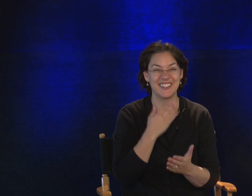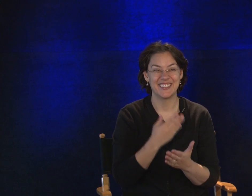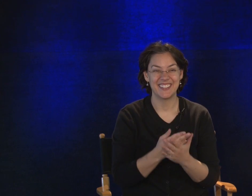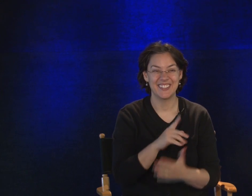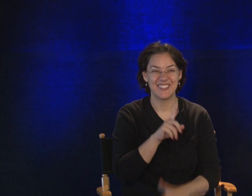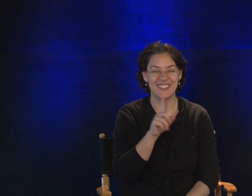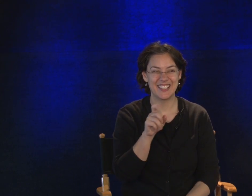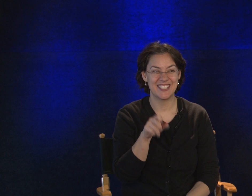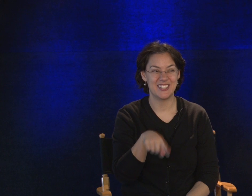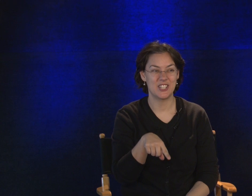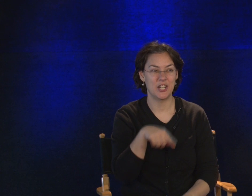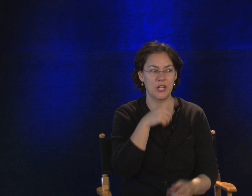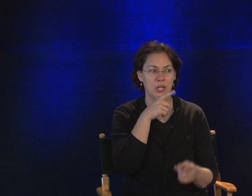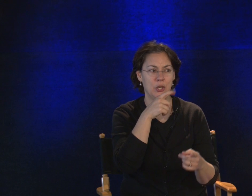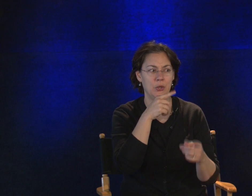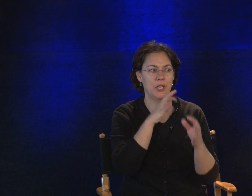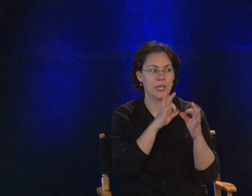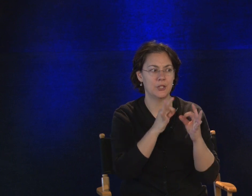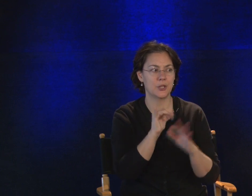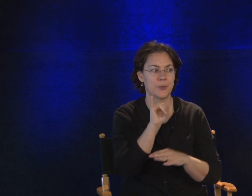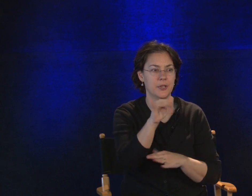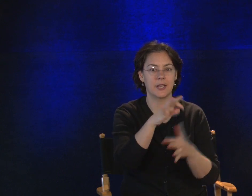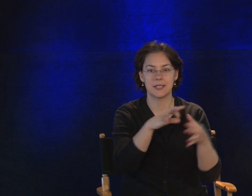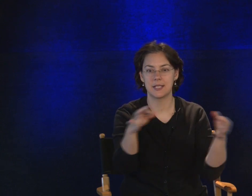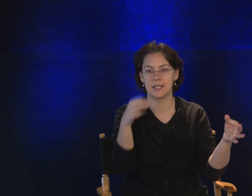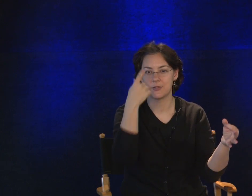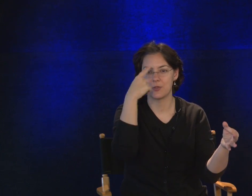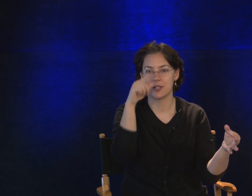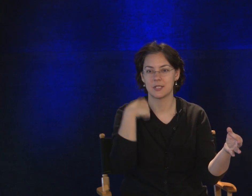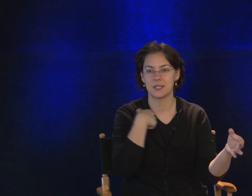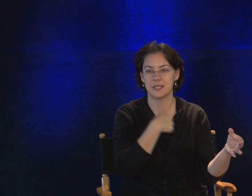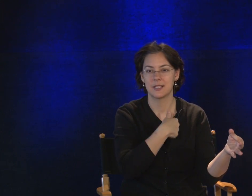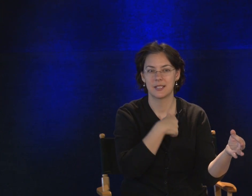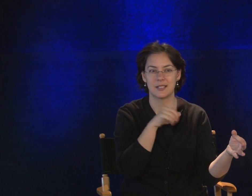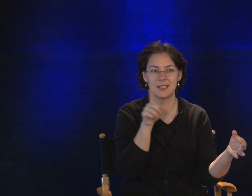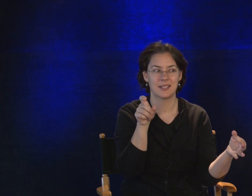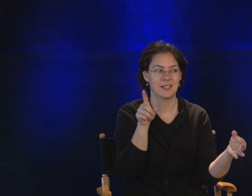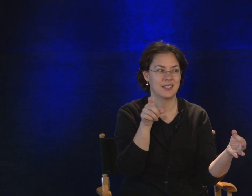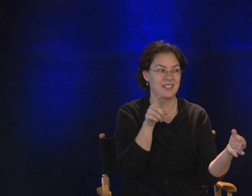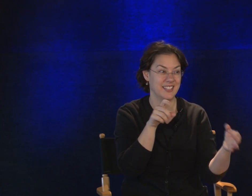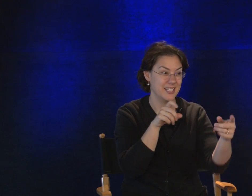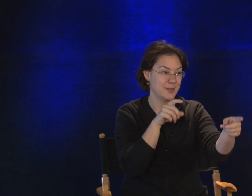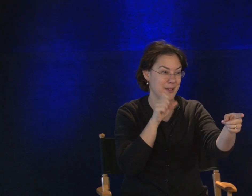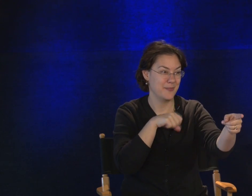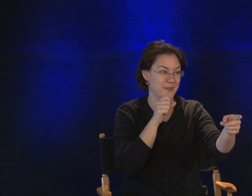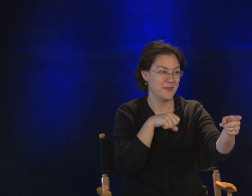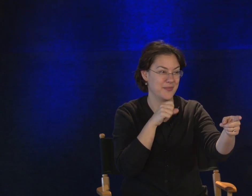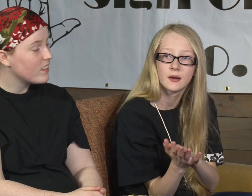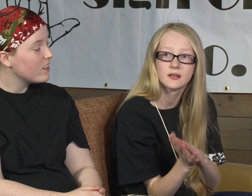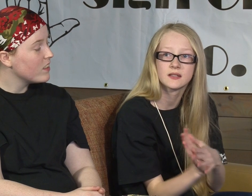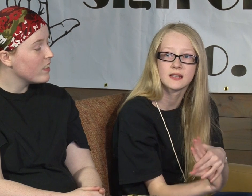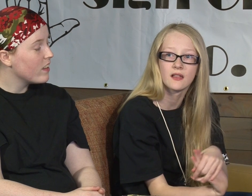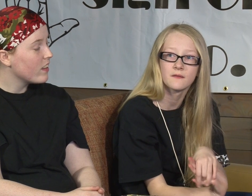Good question. Who can interpret that sentence for us? Yes, ma'am. Where's the telephone?